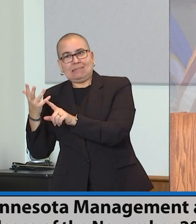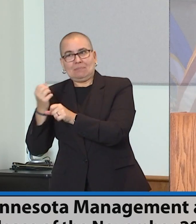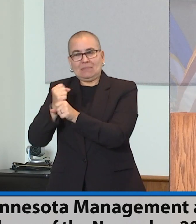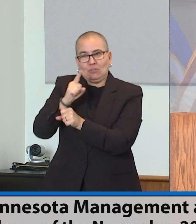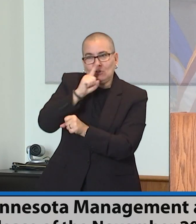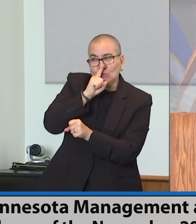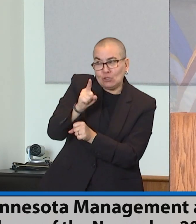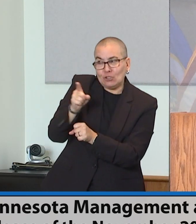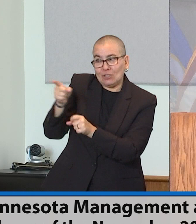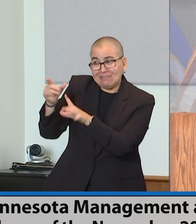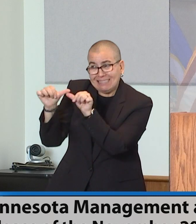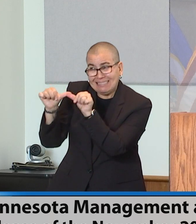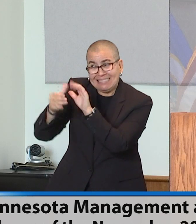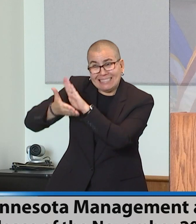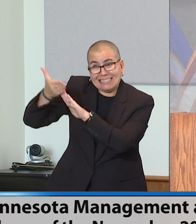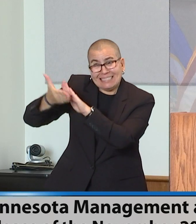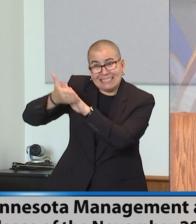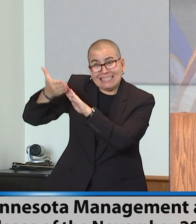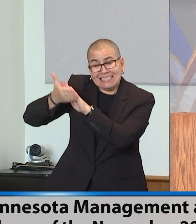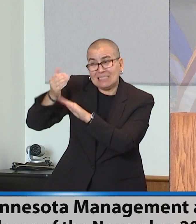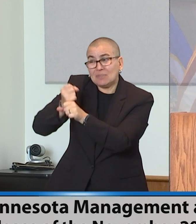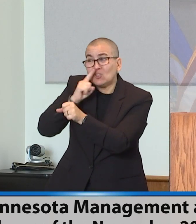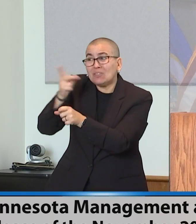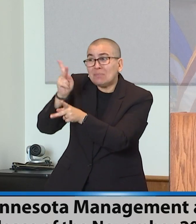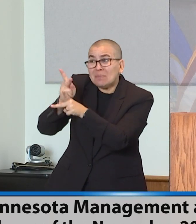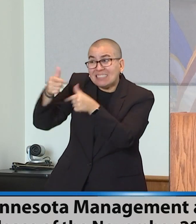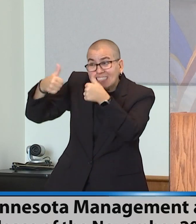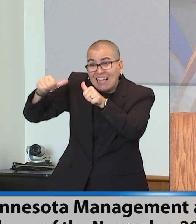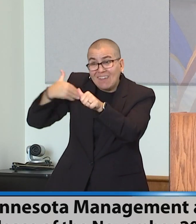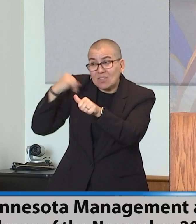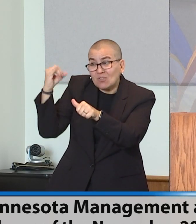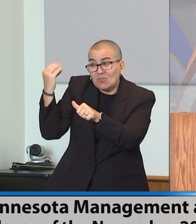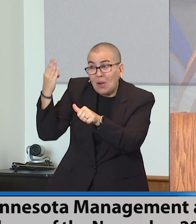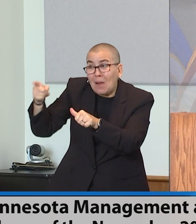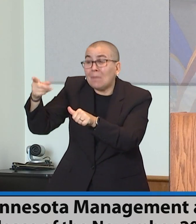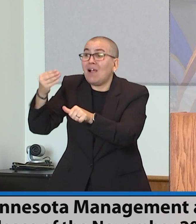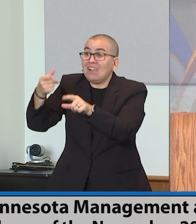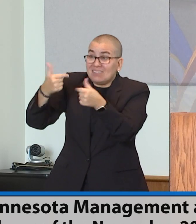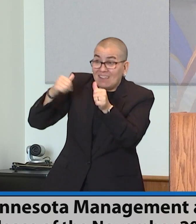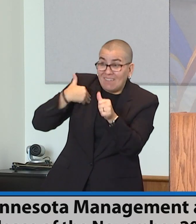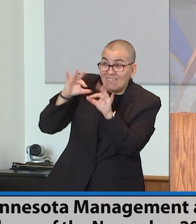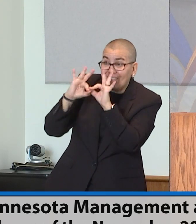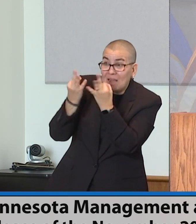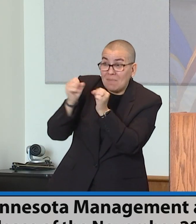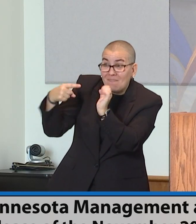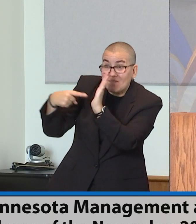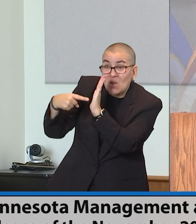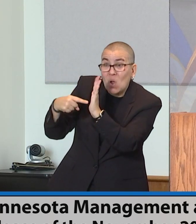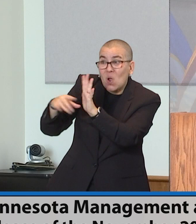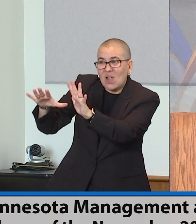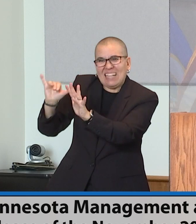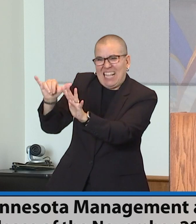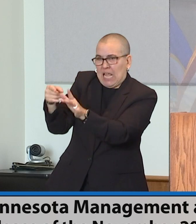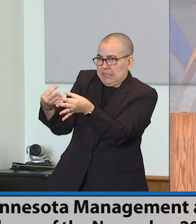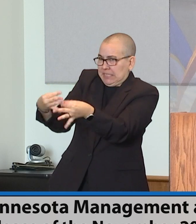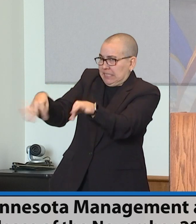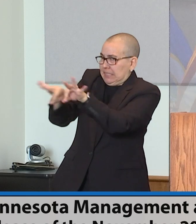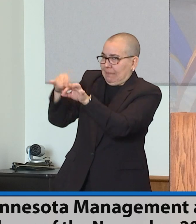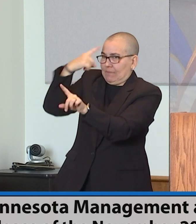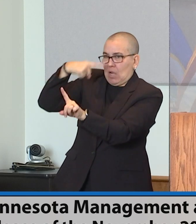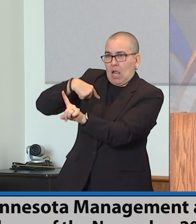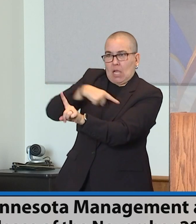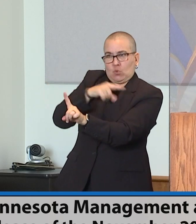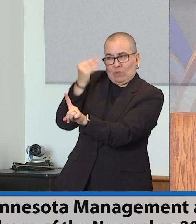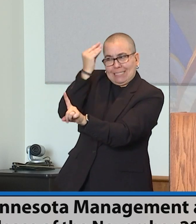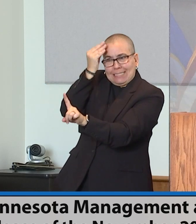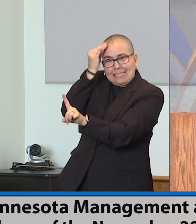to keep people in jobs, to help families to keep going, is a really important consideration so that we go through this recession